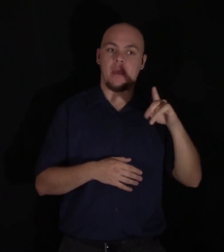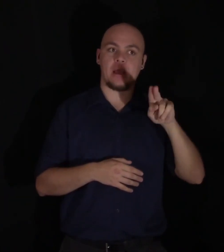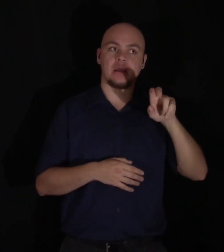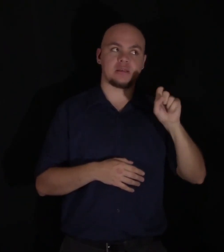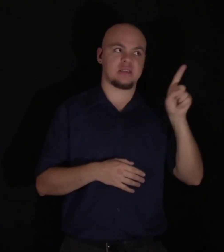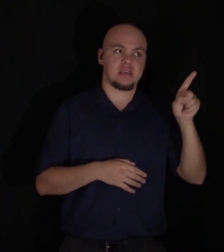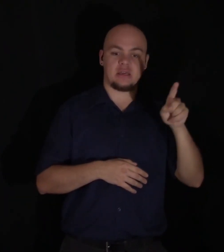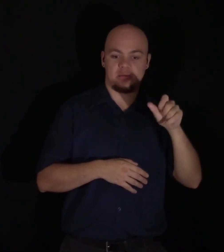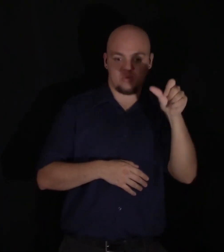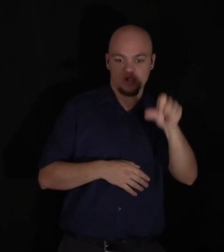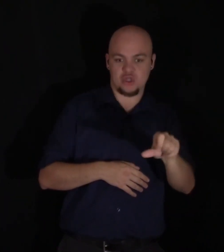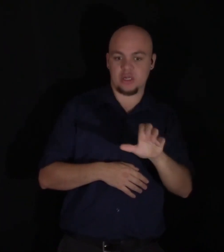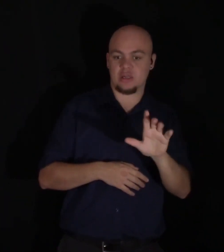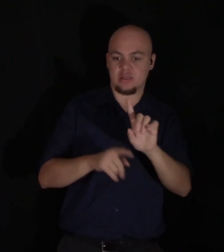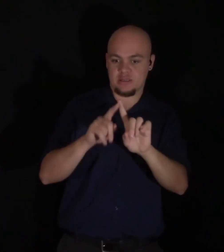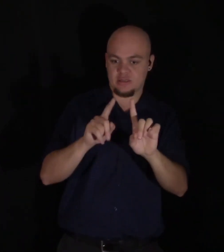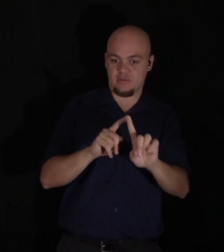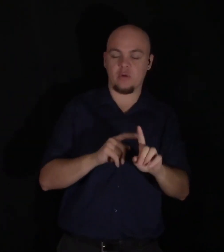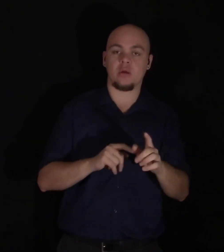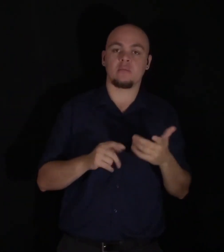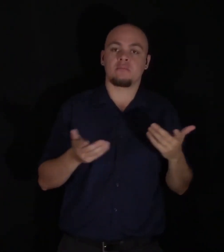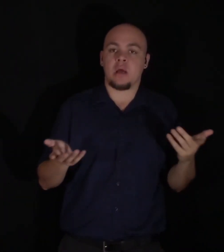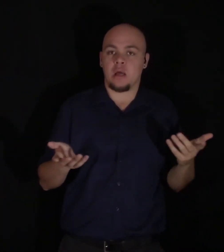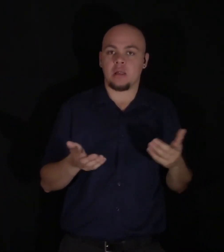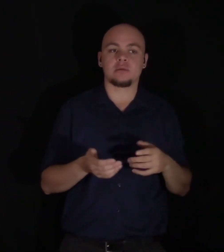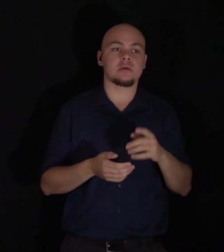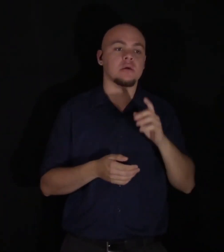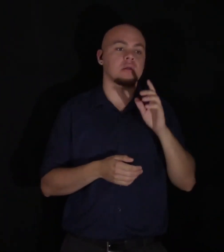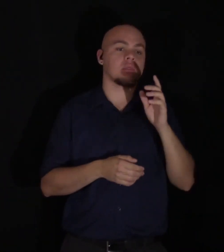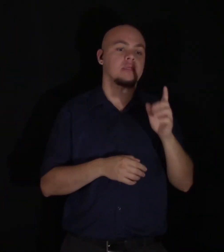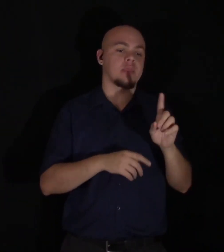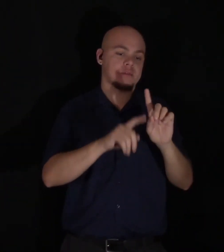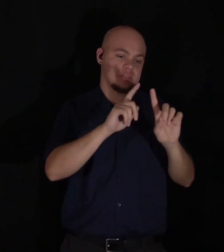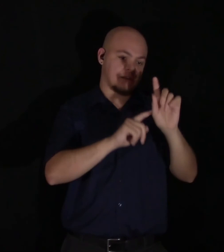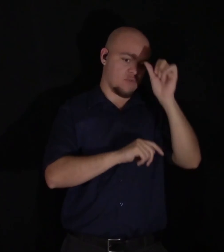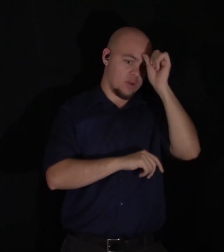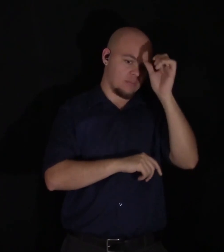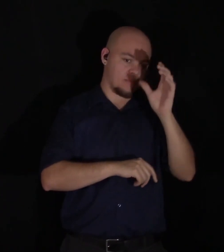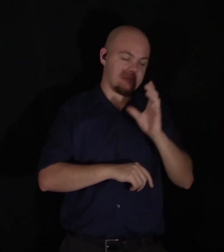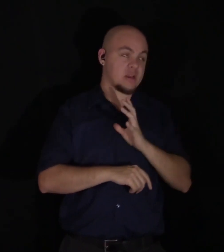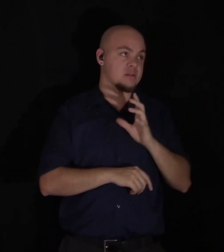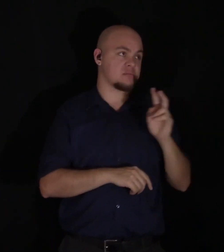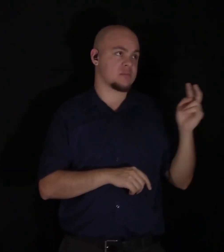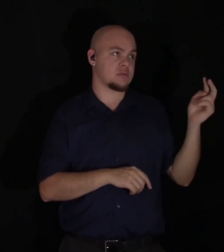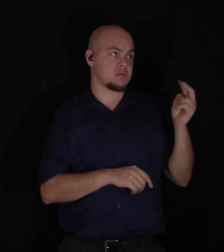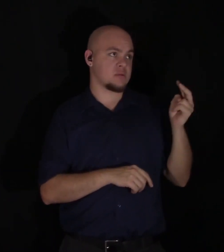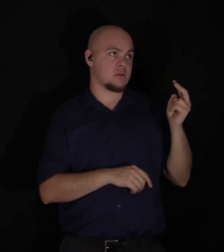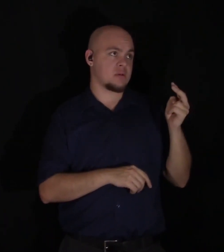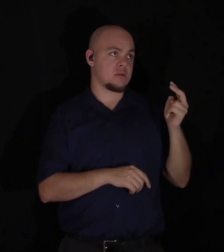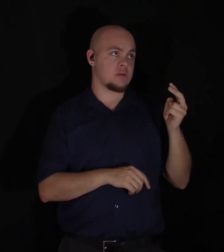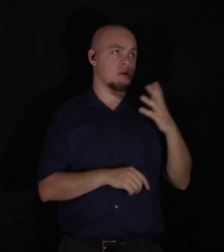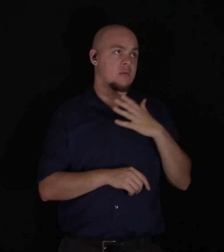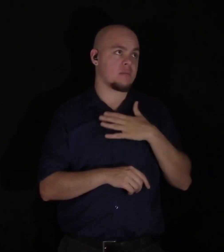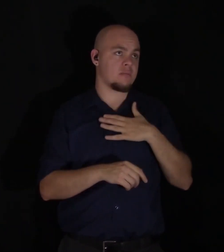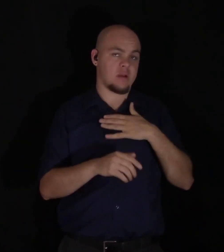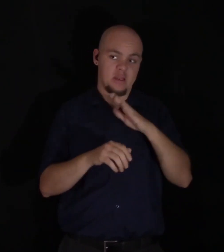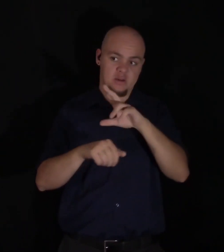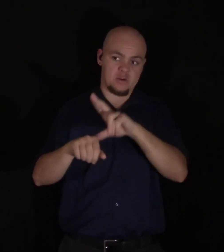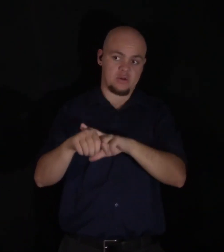But by some fatality the overthrow of these men disinclined me to pursue my accustomed studies. It